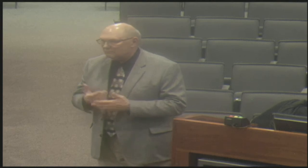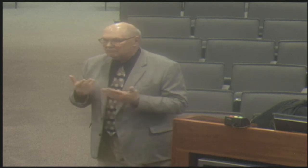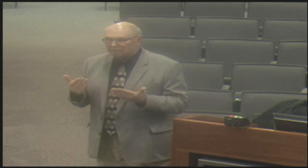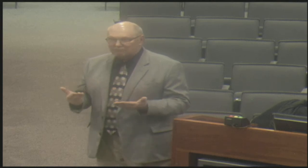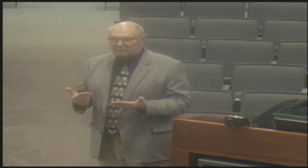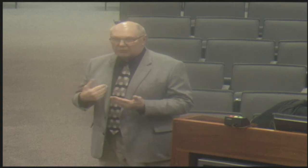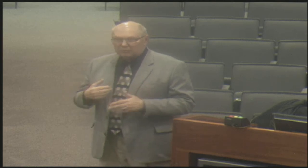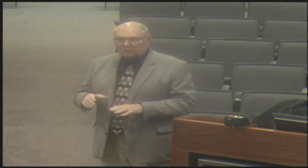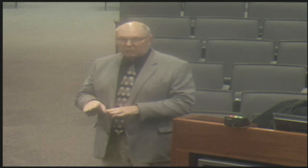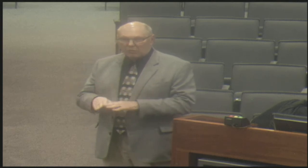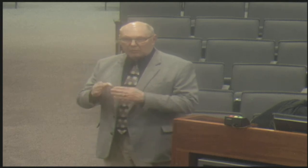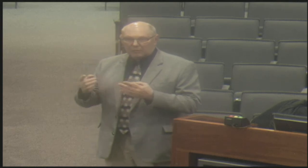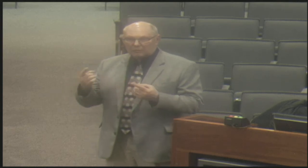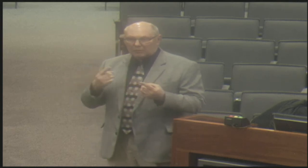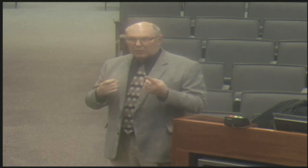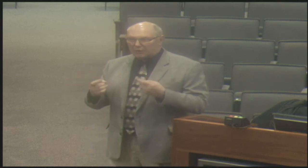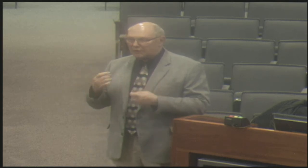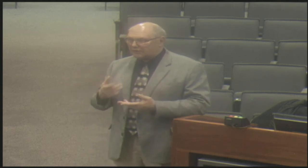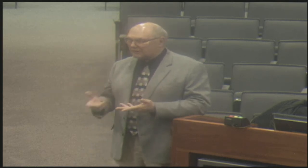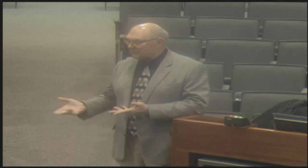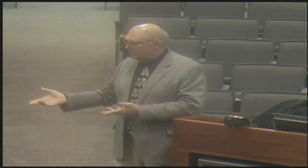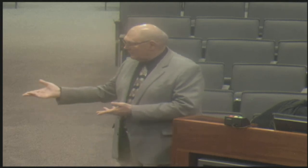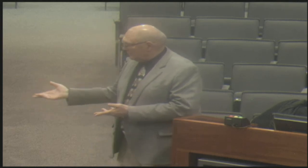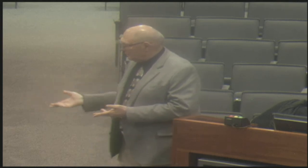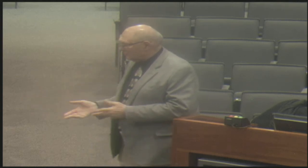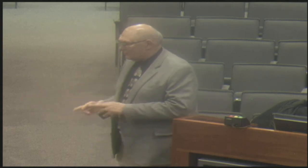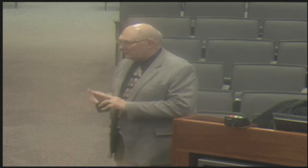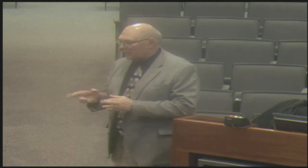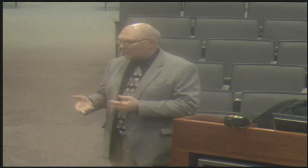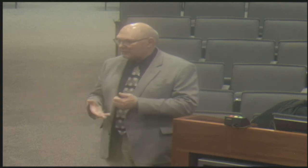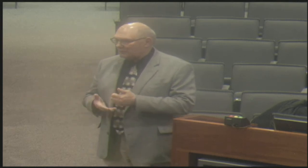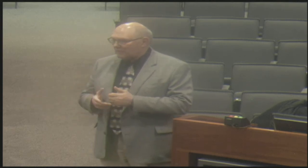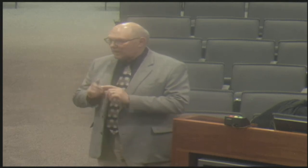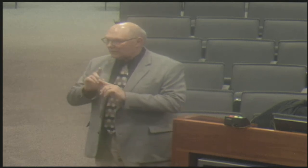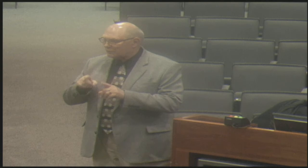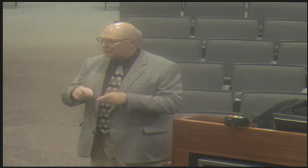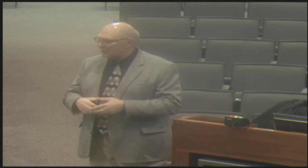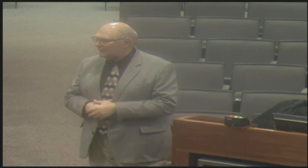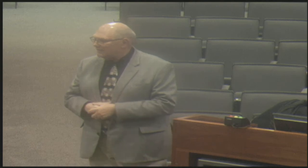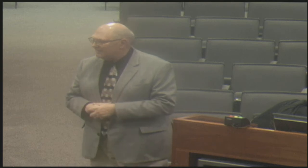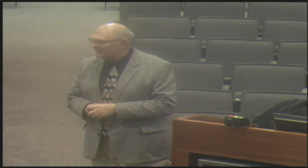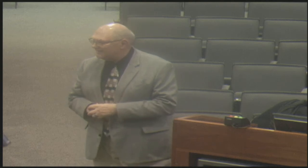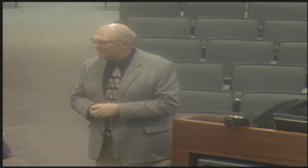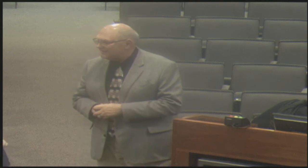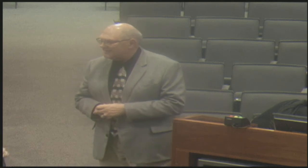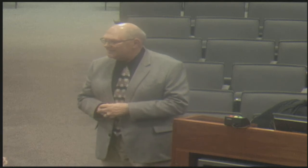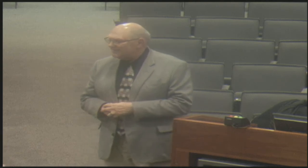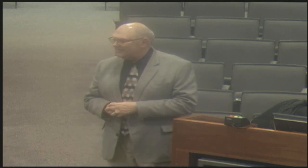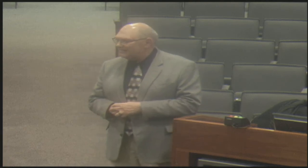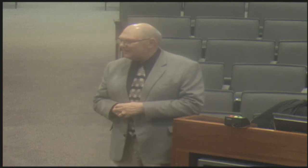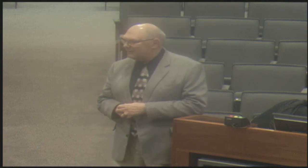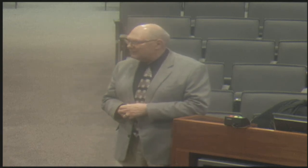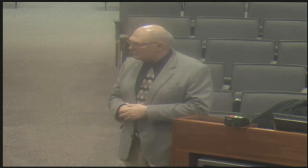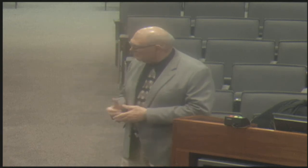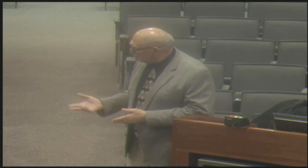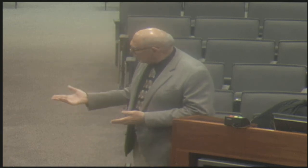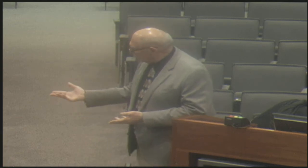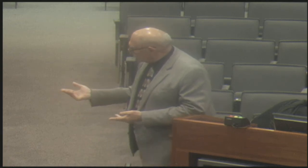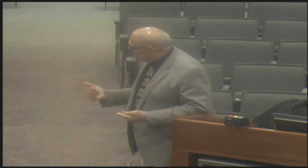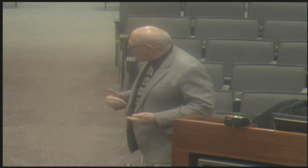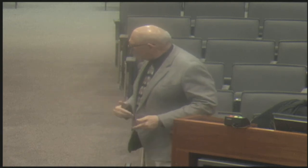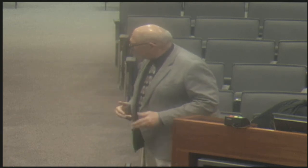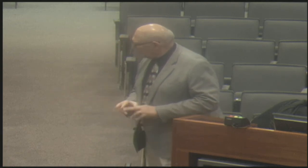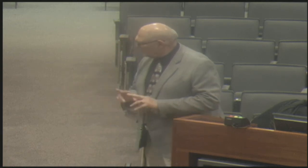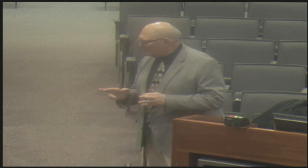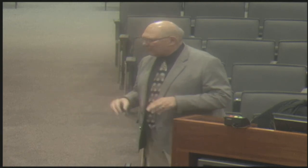those barriers, especially to those of us who have, you know, two and three layers of disabilities. And we are more than welcome to